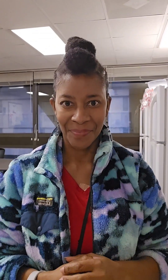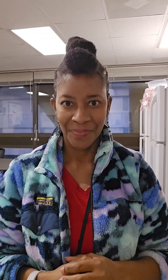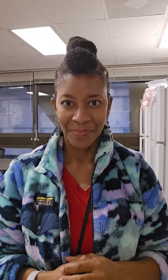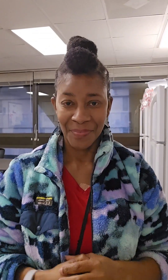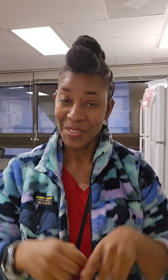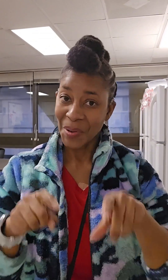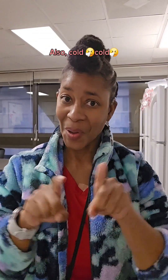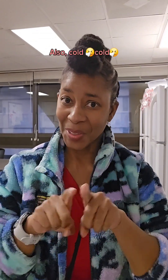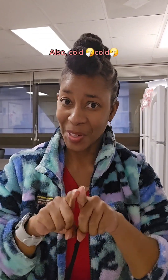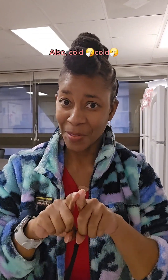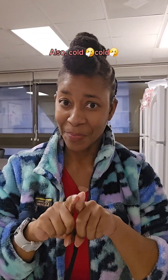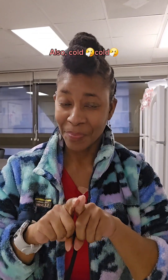Also,